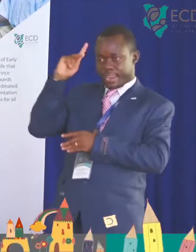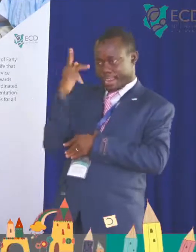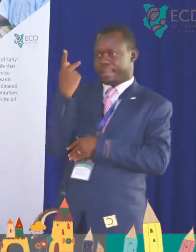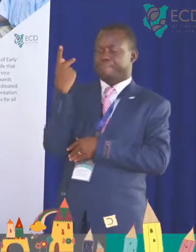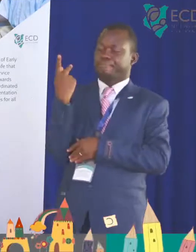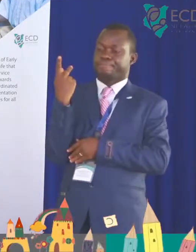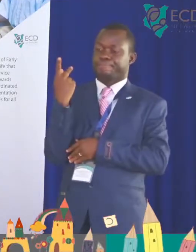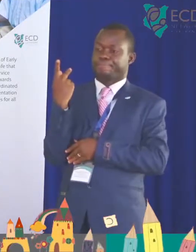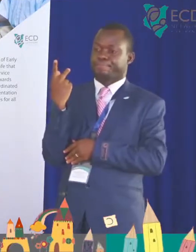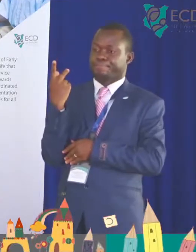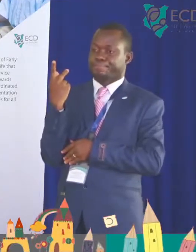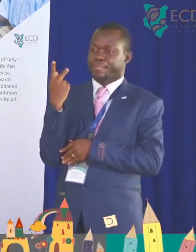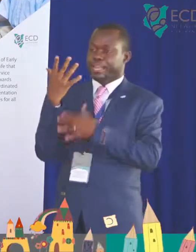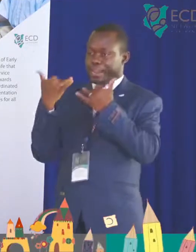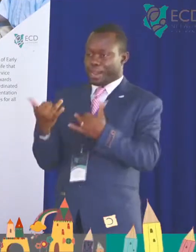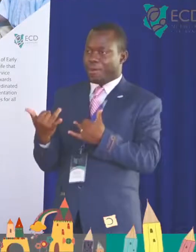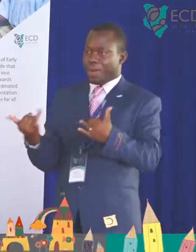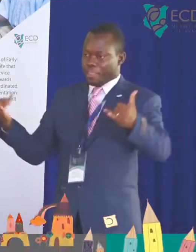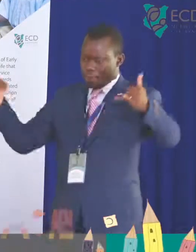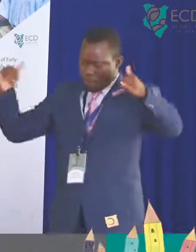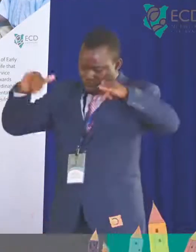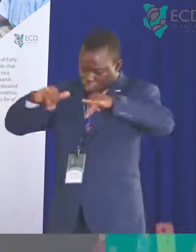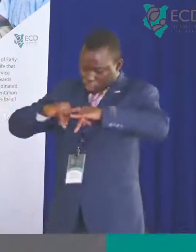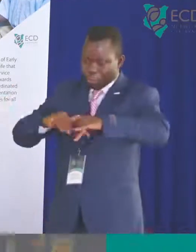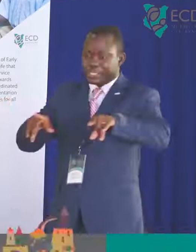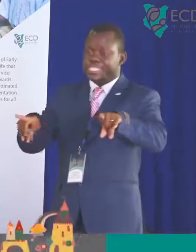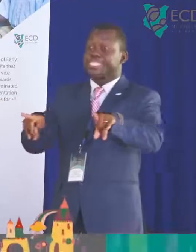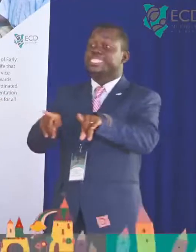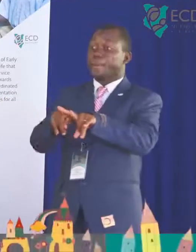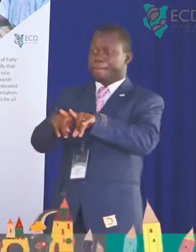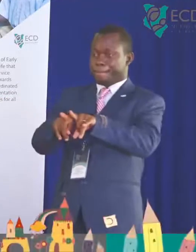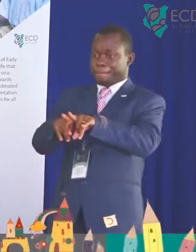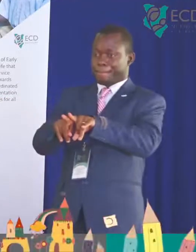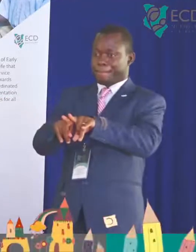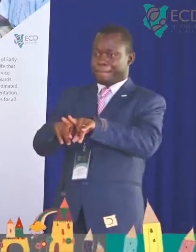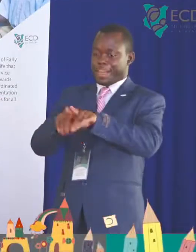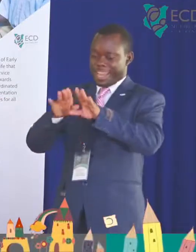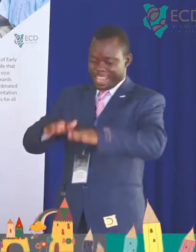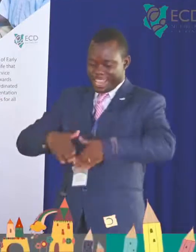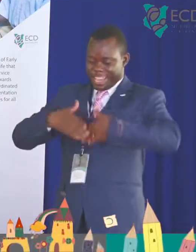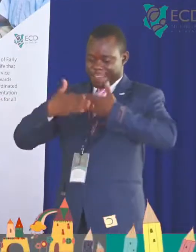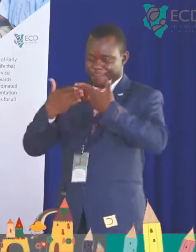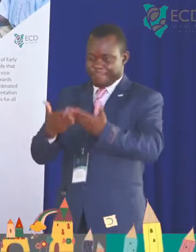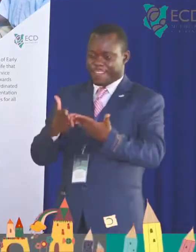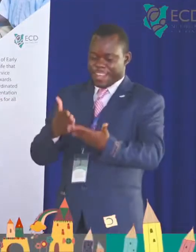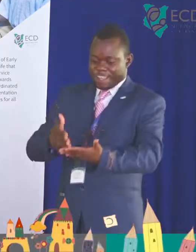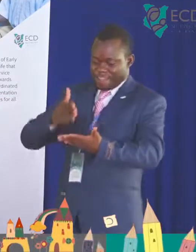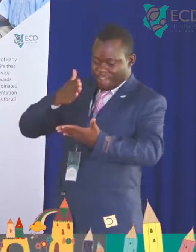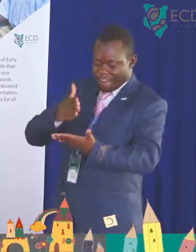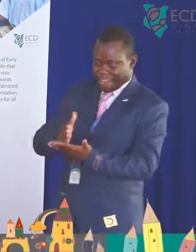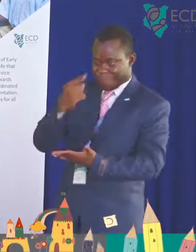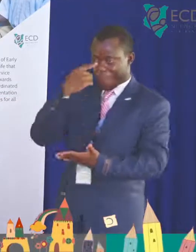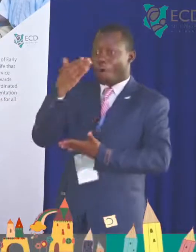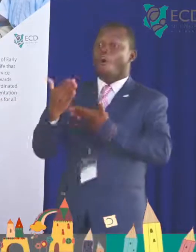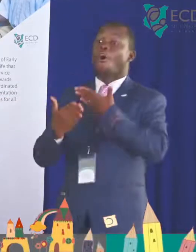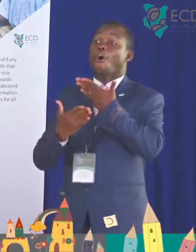And the workshop was to uphold the right, looking at upholding the right of every child to survival,